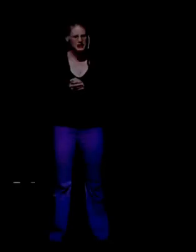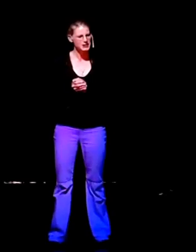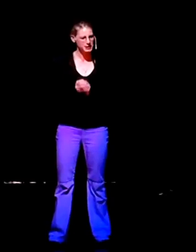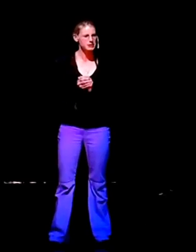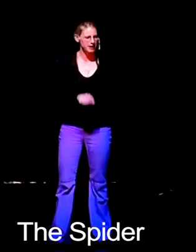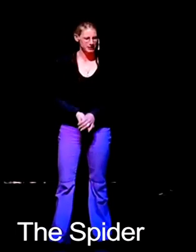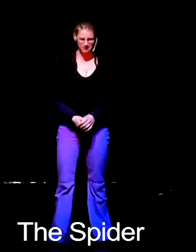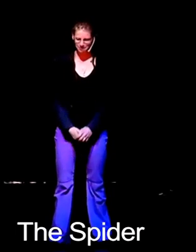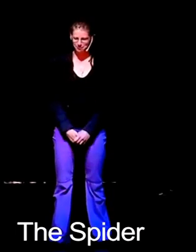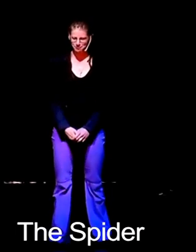The Spider